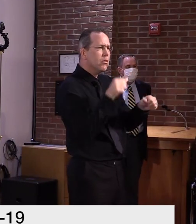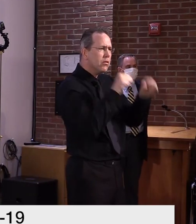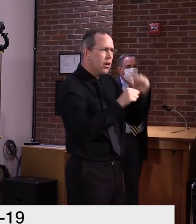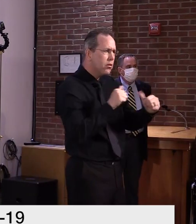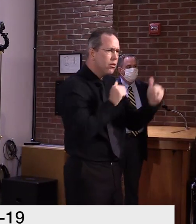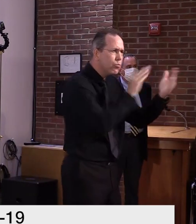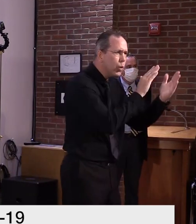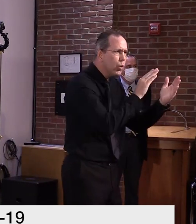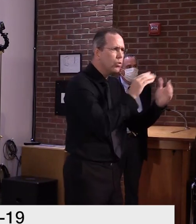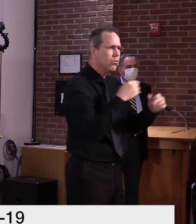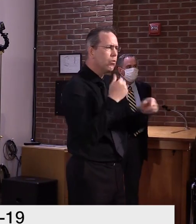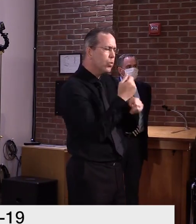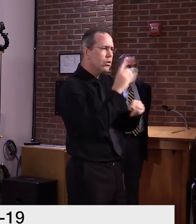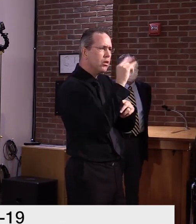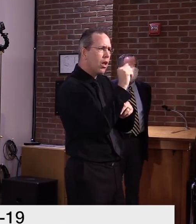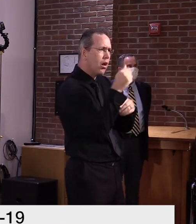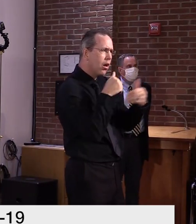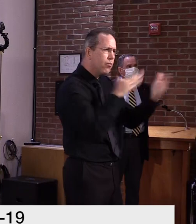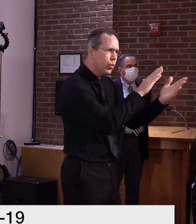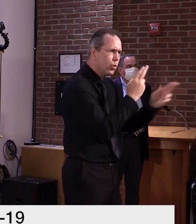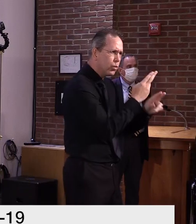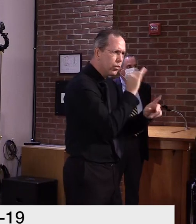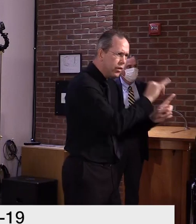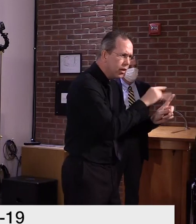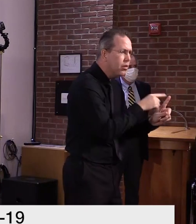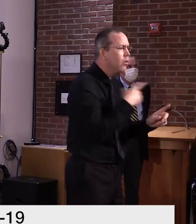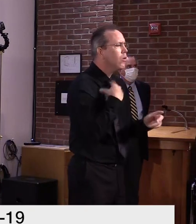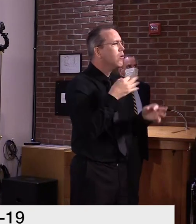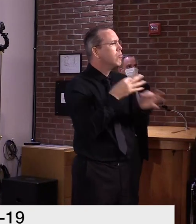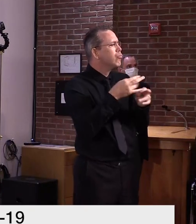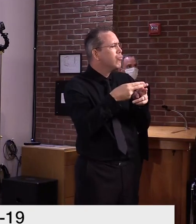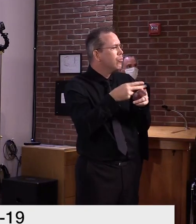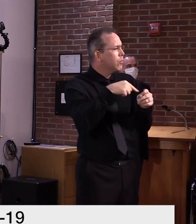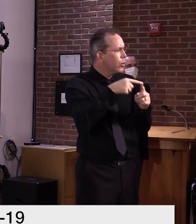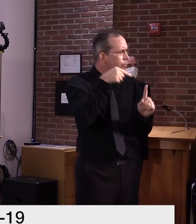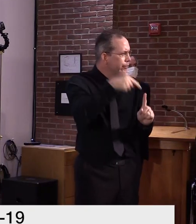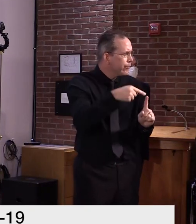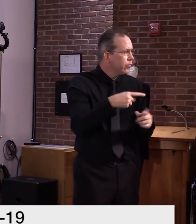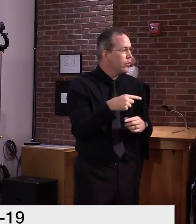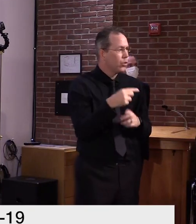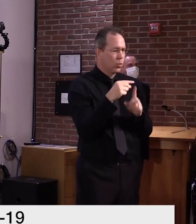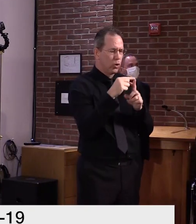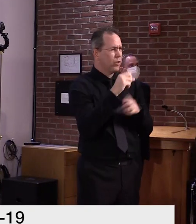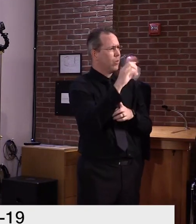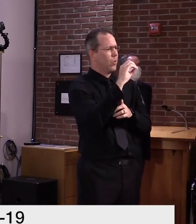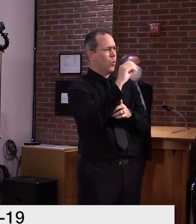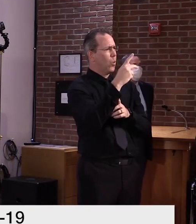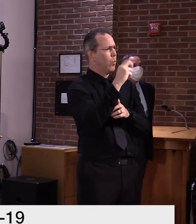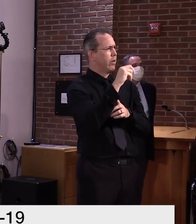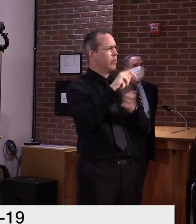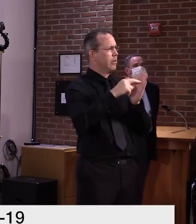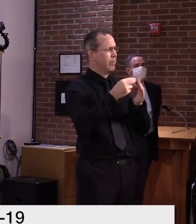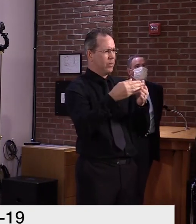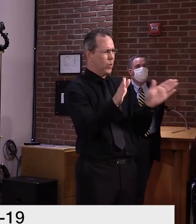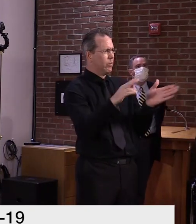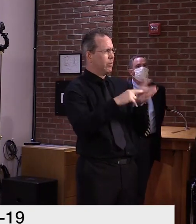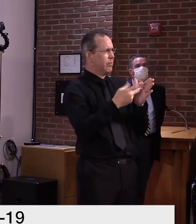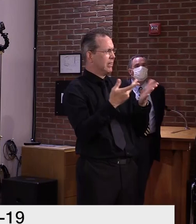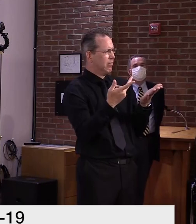to the health experts, I want to talk a little bit about what opening means in this context, because I know there are many teachers,